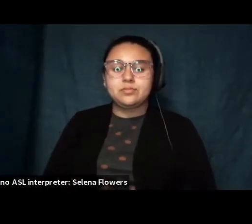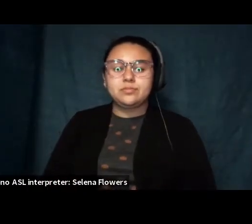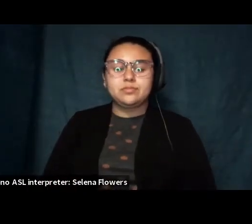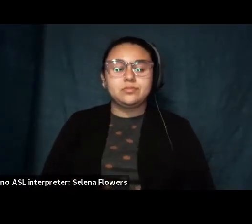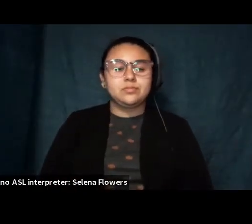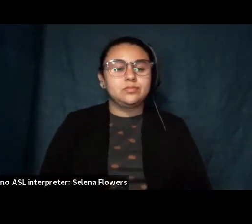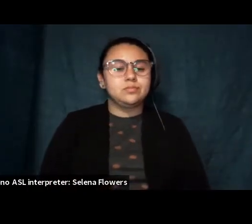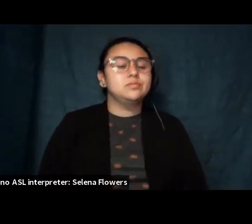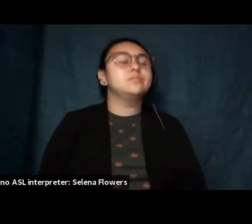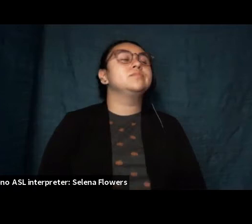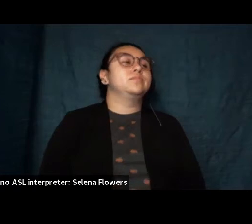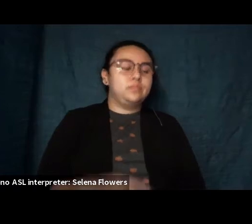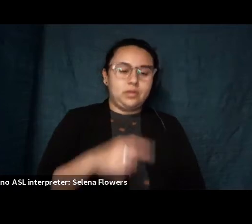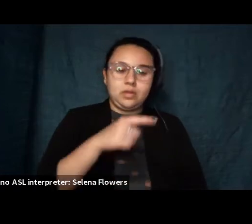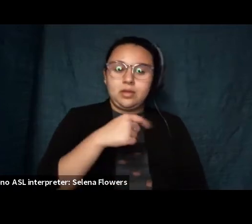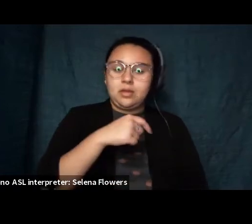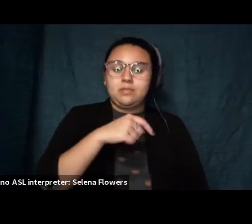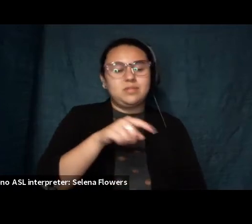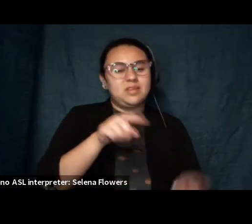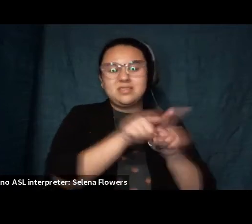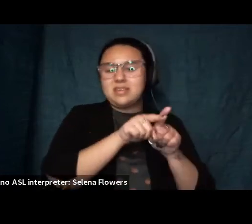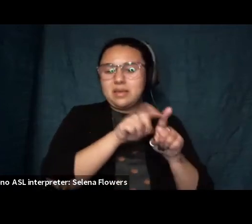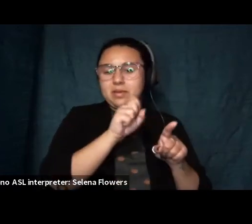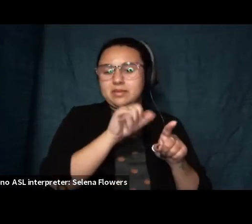this is just from later in the same essay